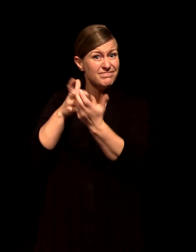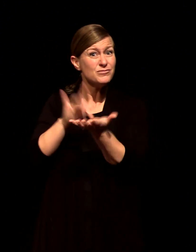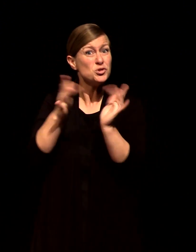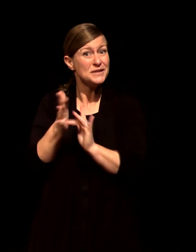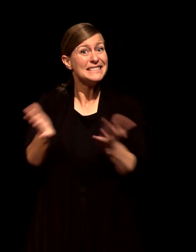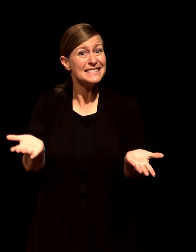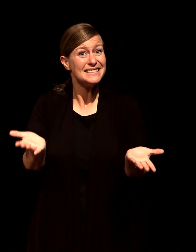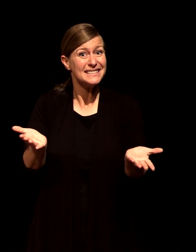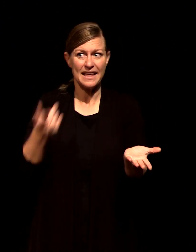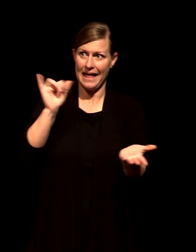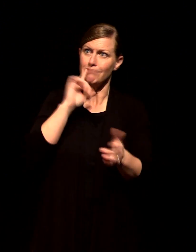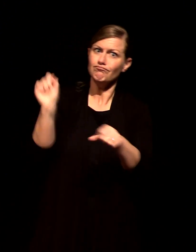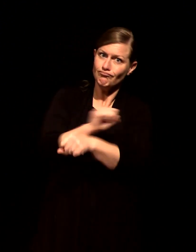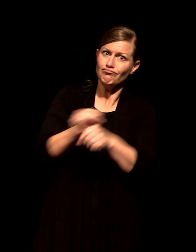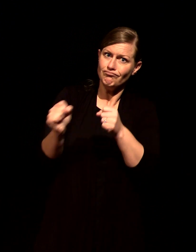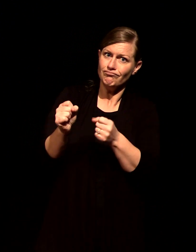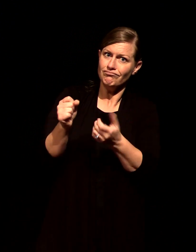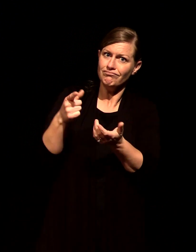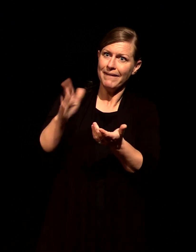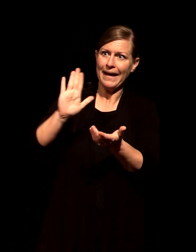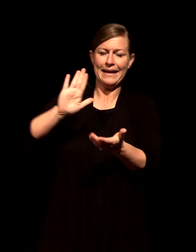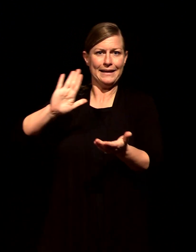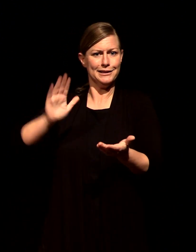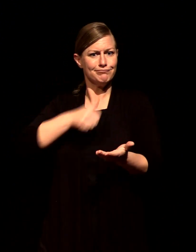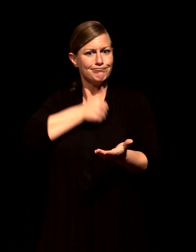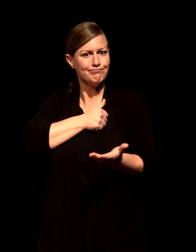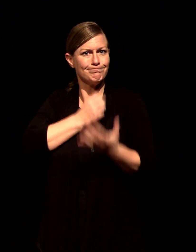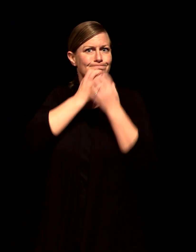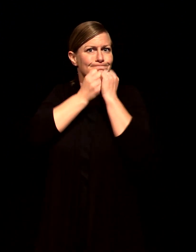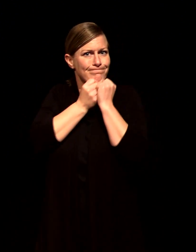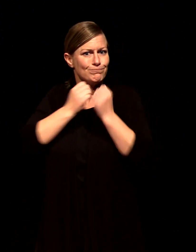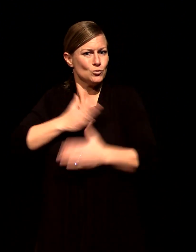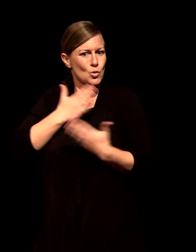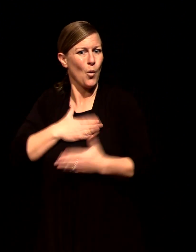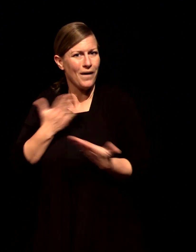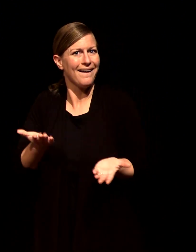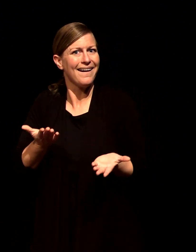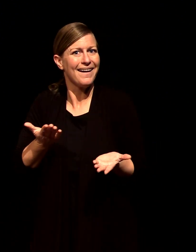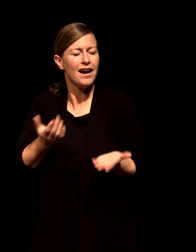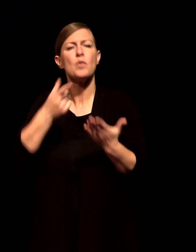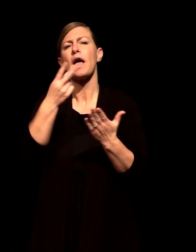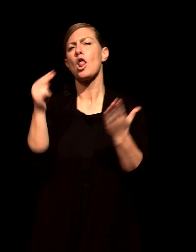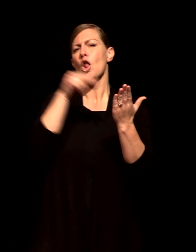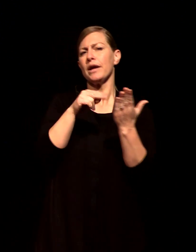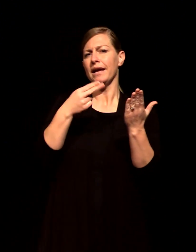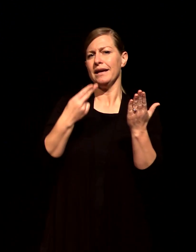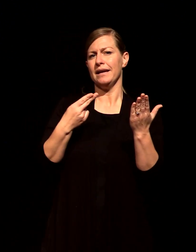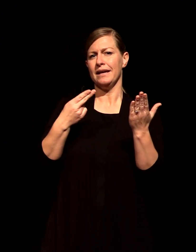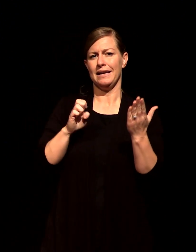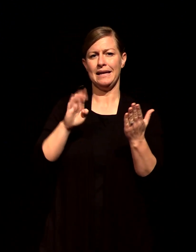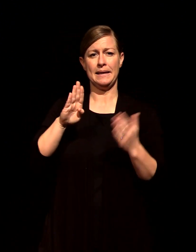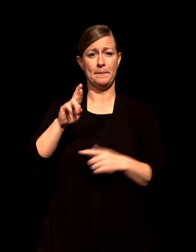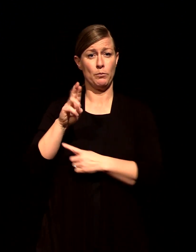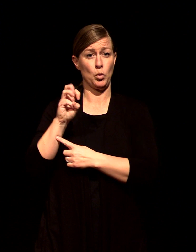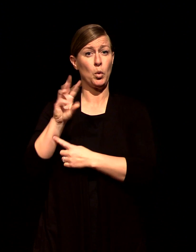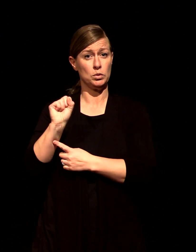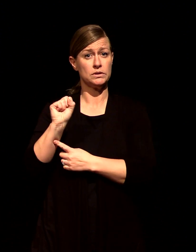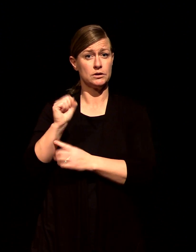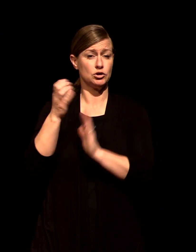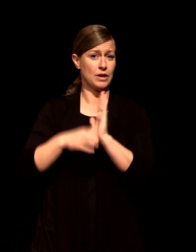now the author of Hebrews what he's doing is making the case for the supremacy of